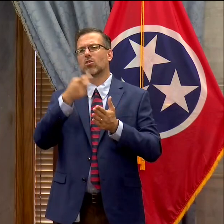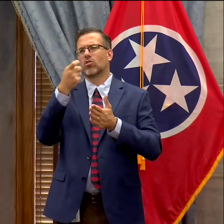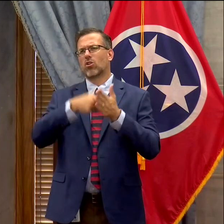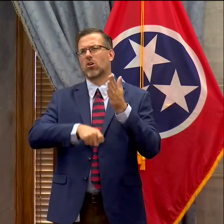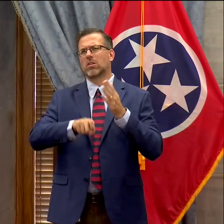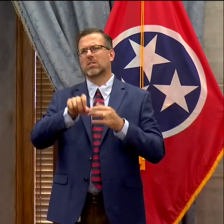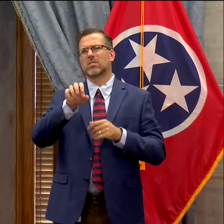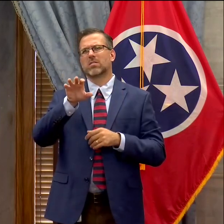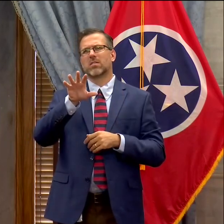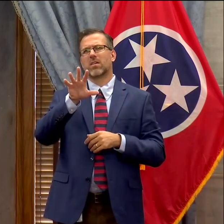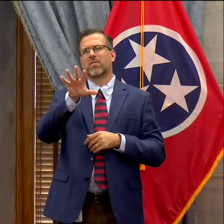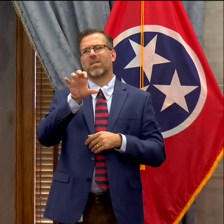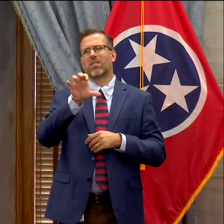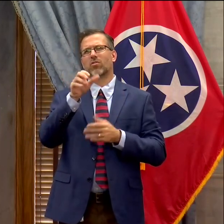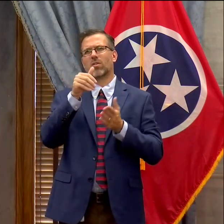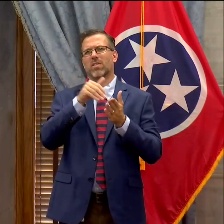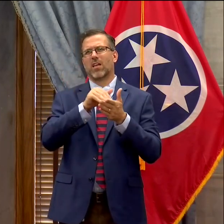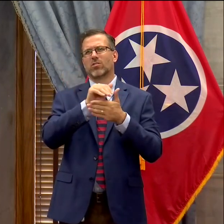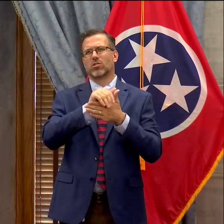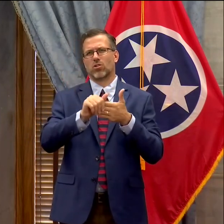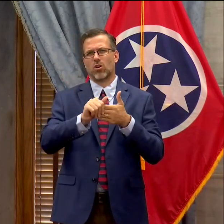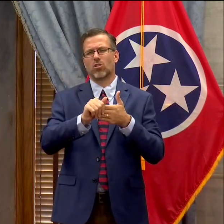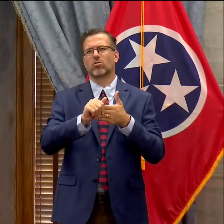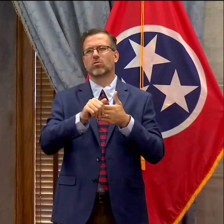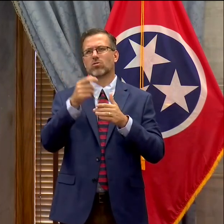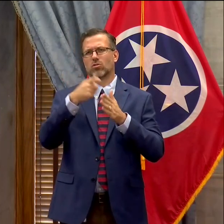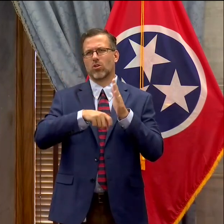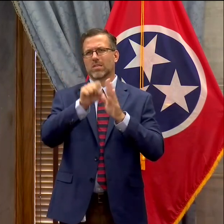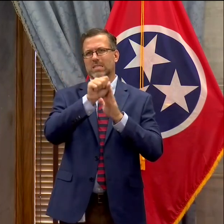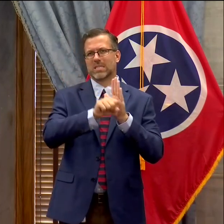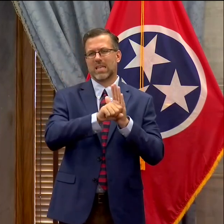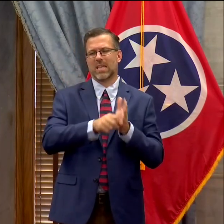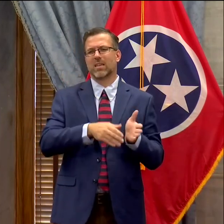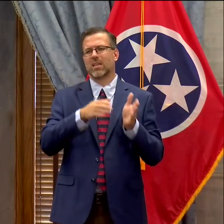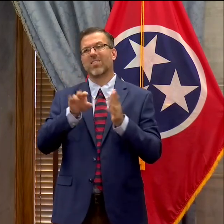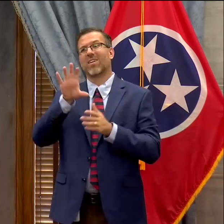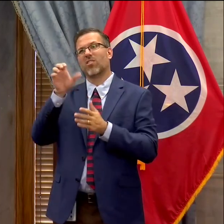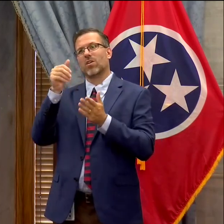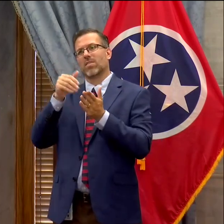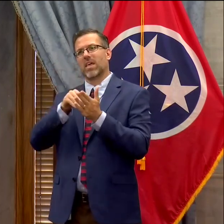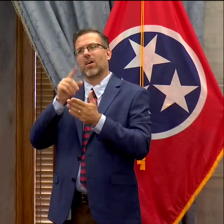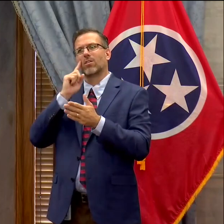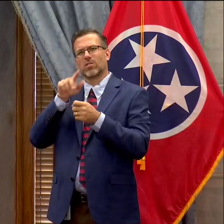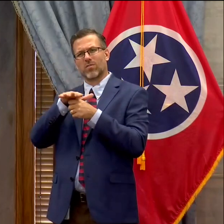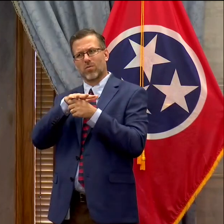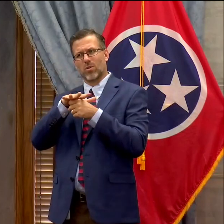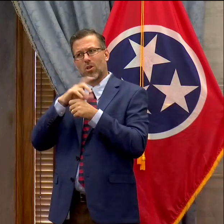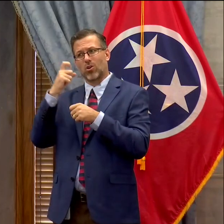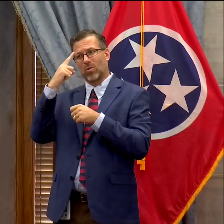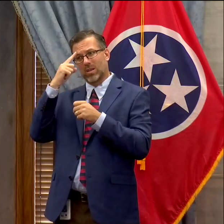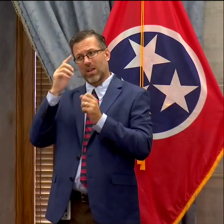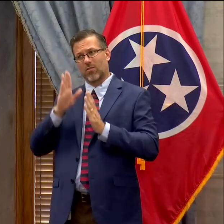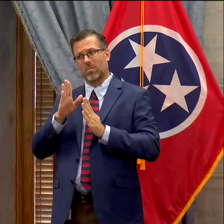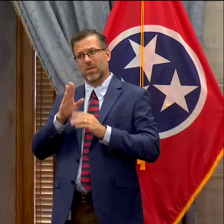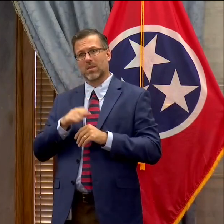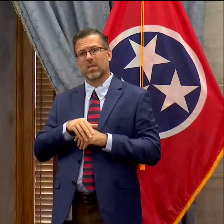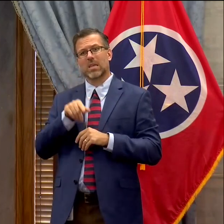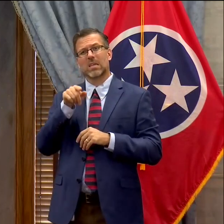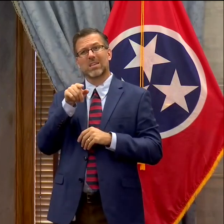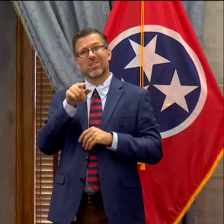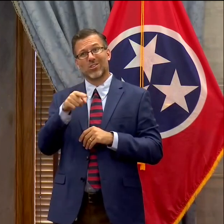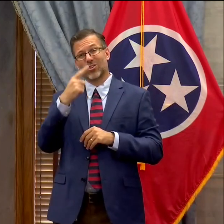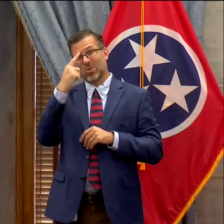$500,000 on the state and about 700,000 local governments. I mean, are we creating bigger government here by